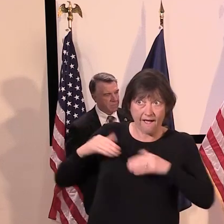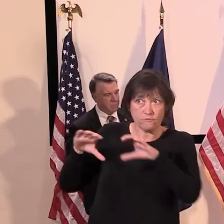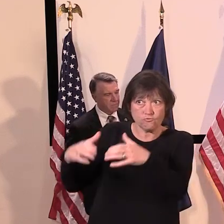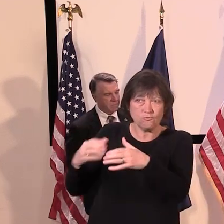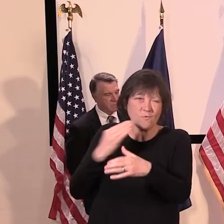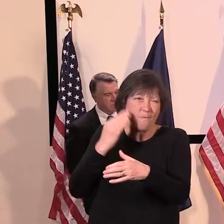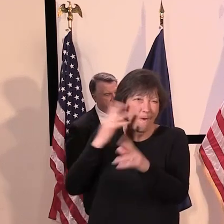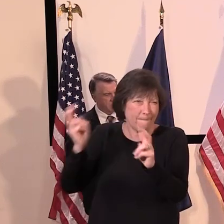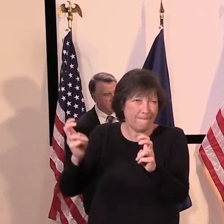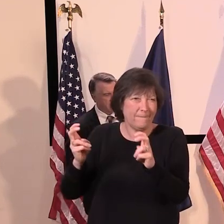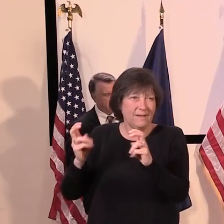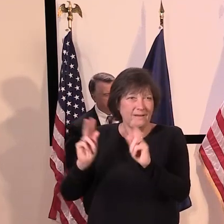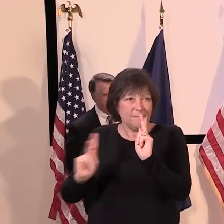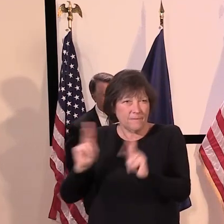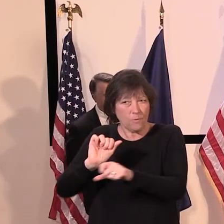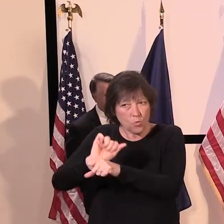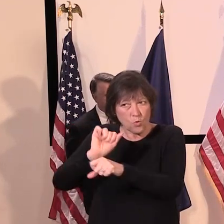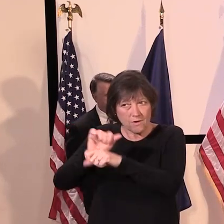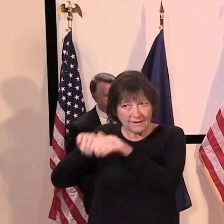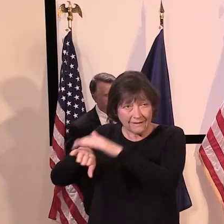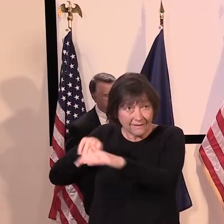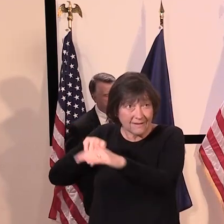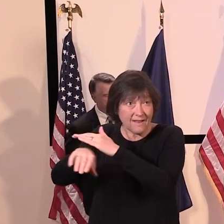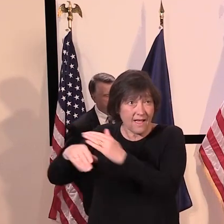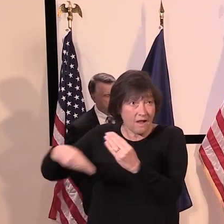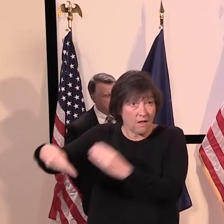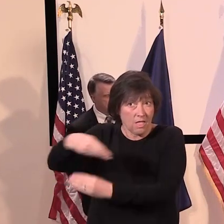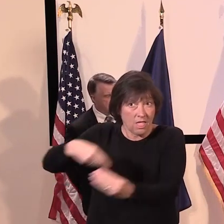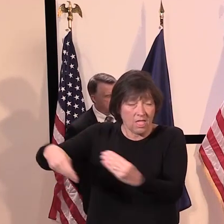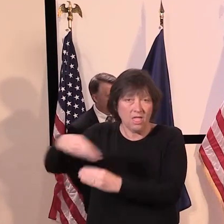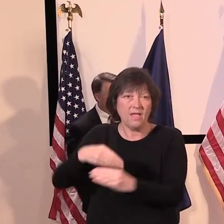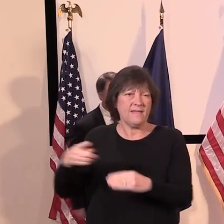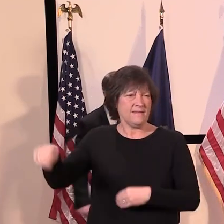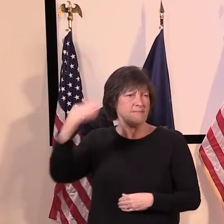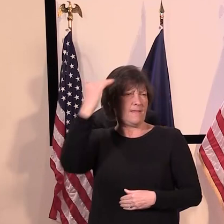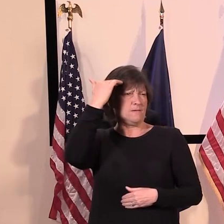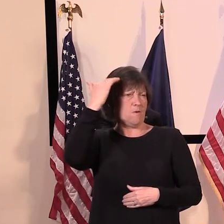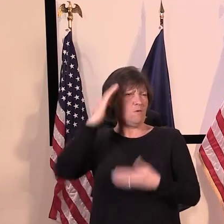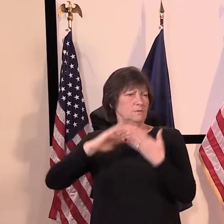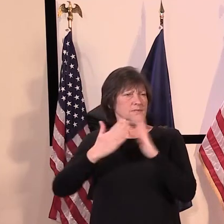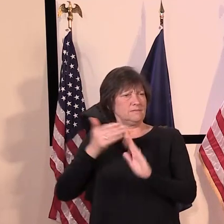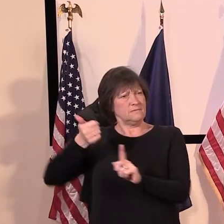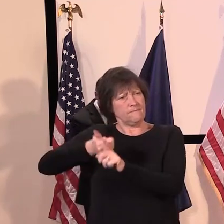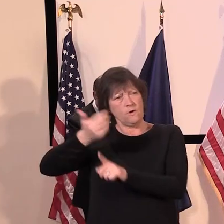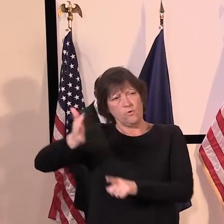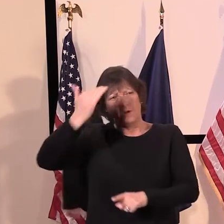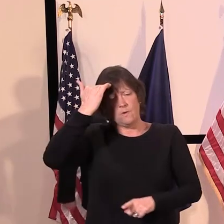uh, and people working at that facility, they are aware of what's gone on.